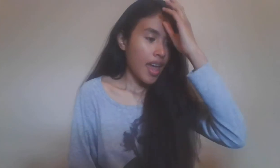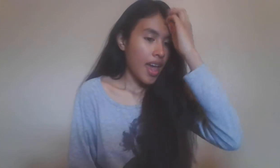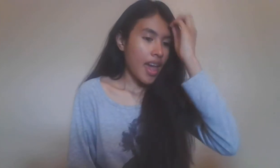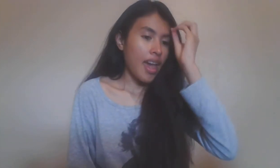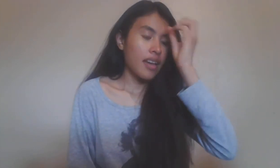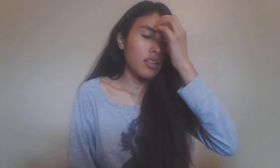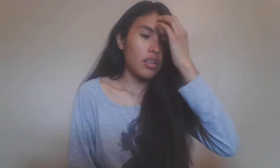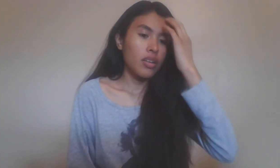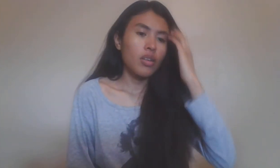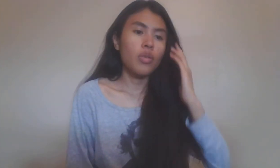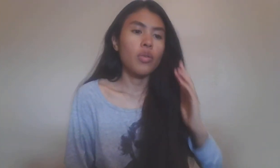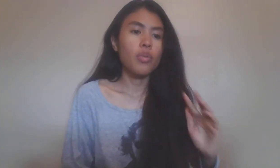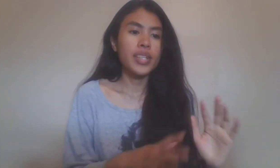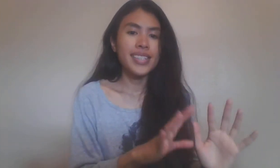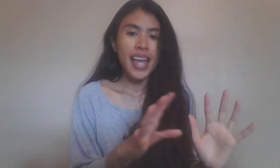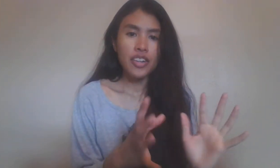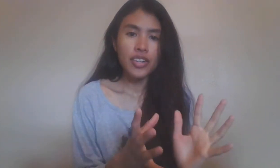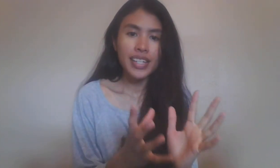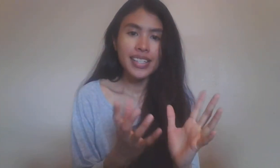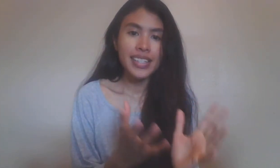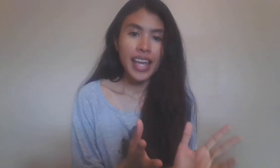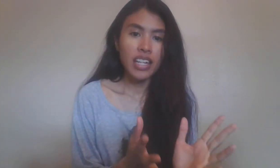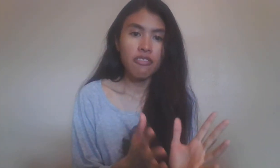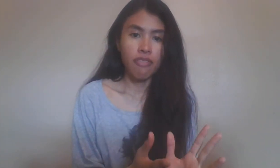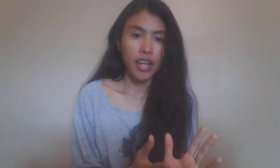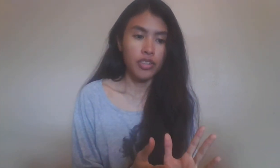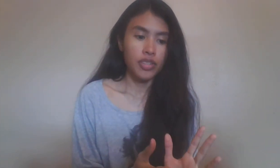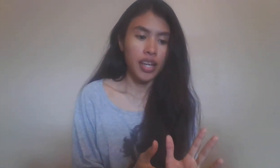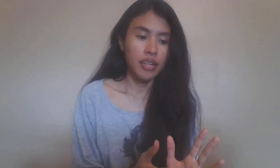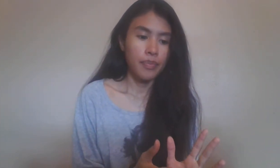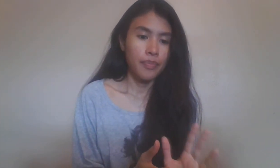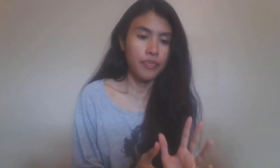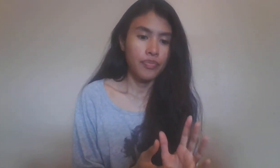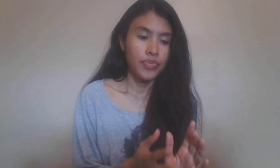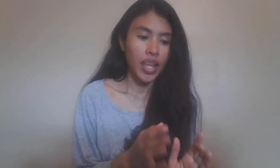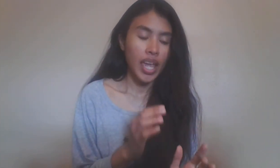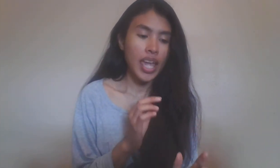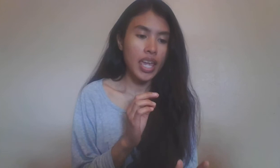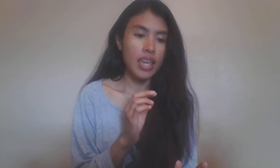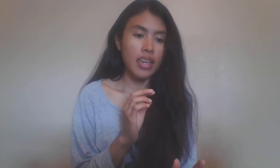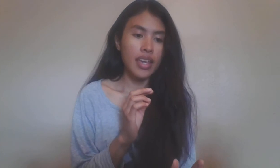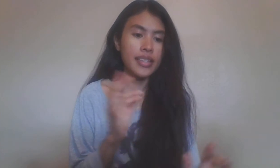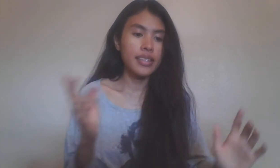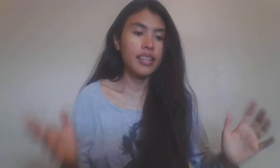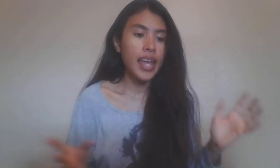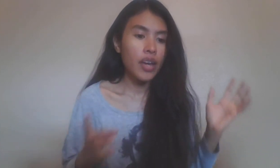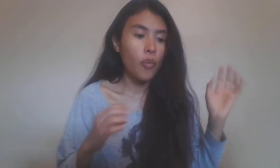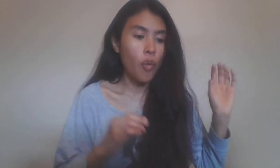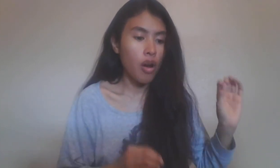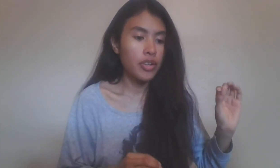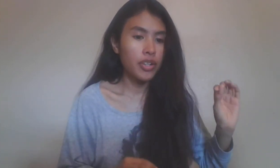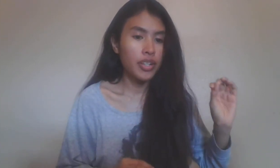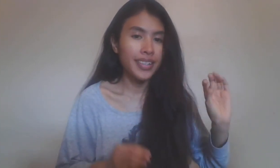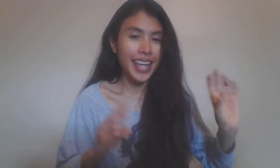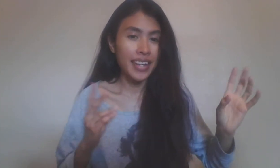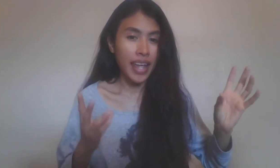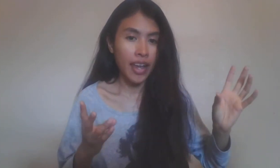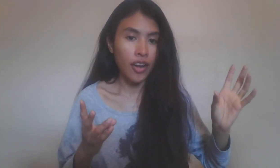And when Saturn is in any fire sign it it's like water and air